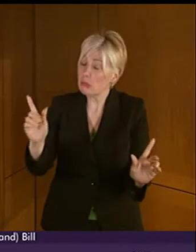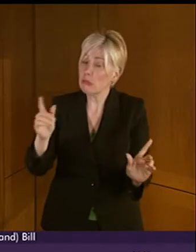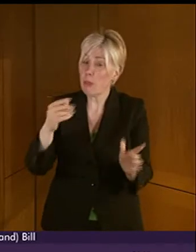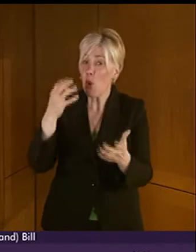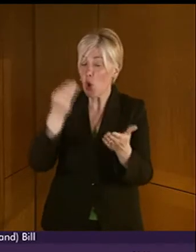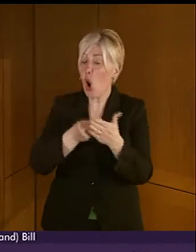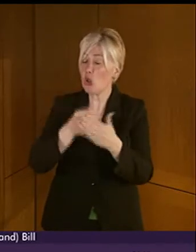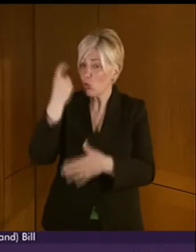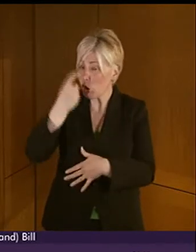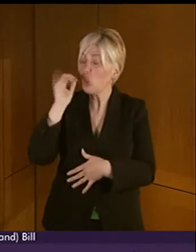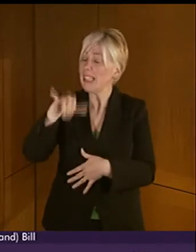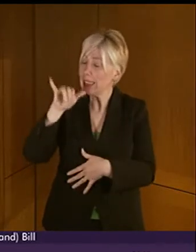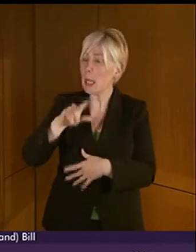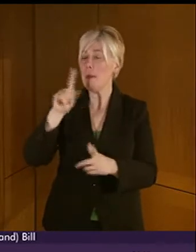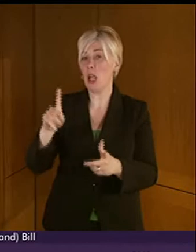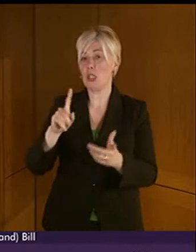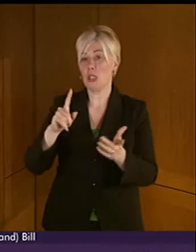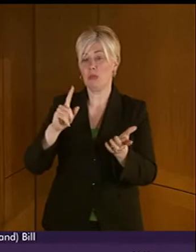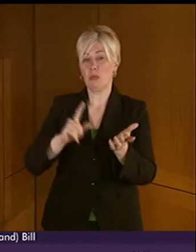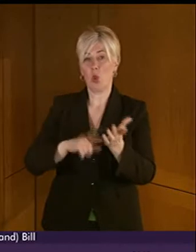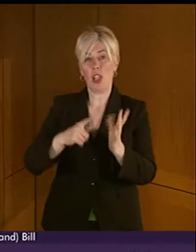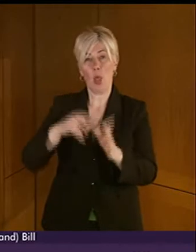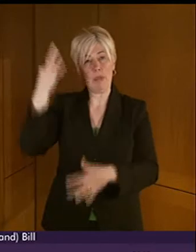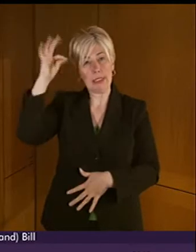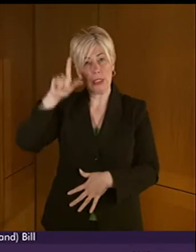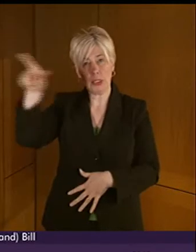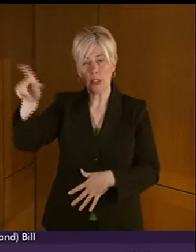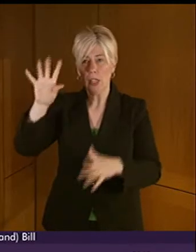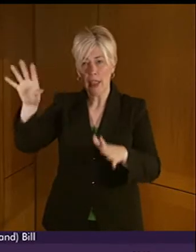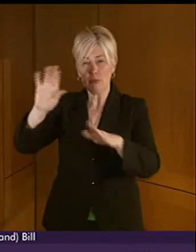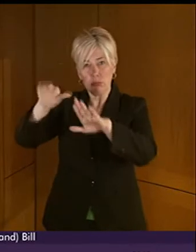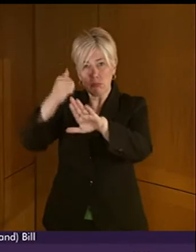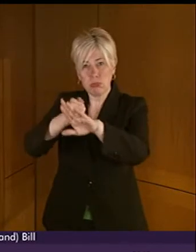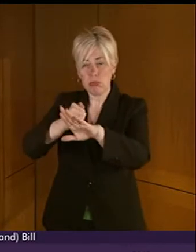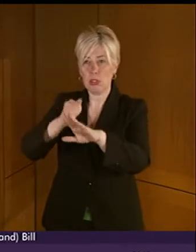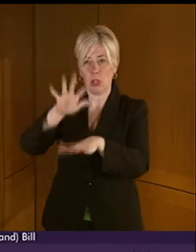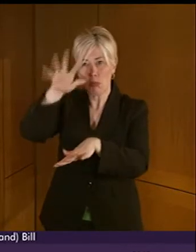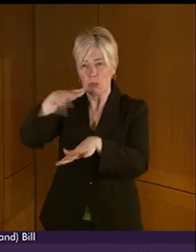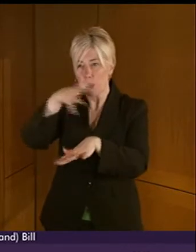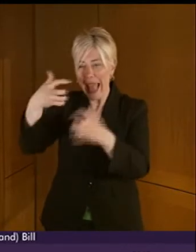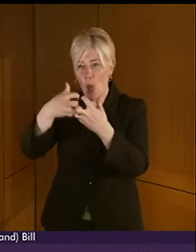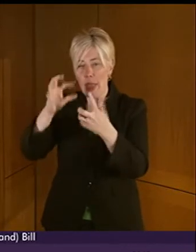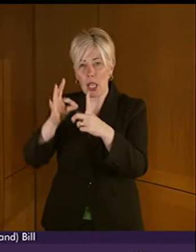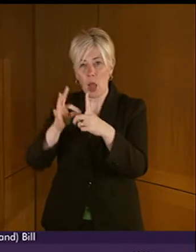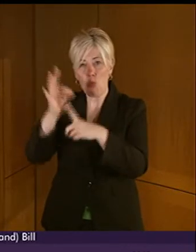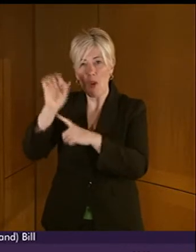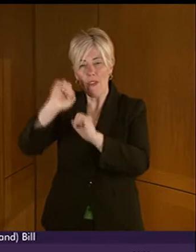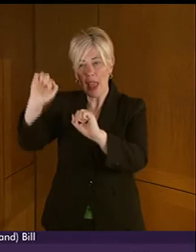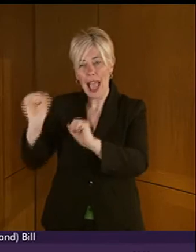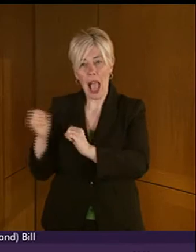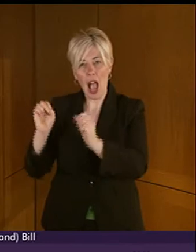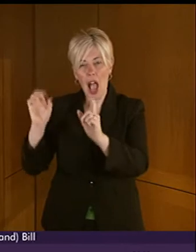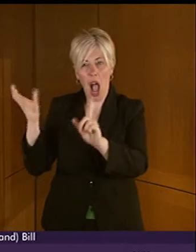particular local authorities, establishing a framework to achieve improved performance outcomes, I believe, is paramount.